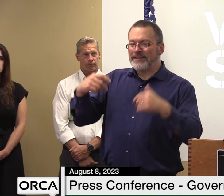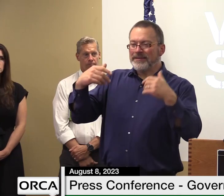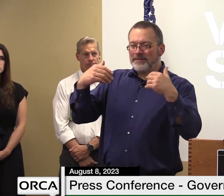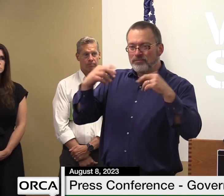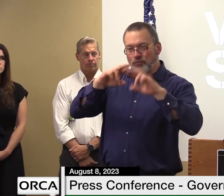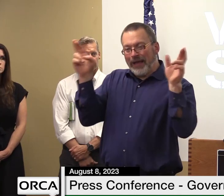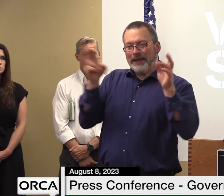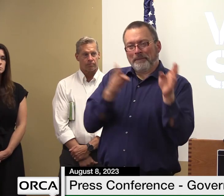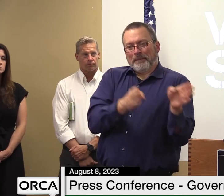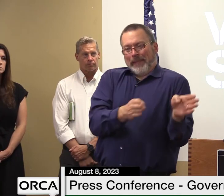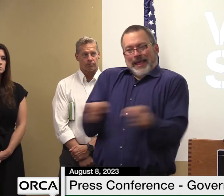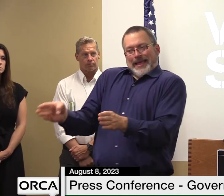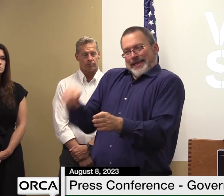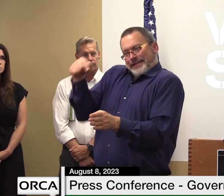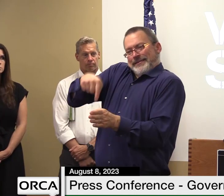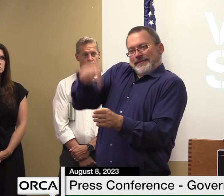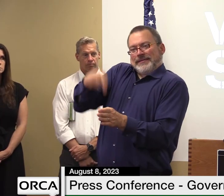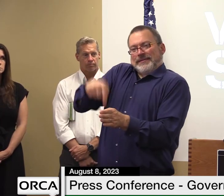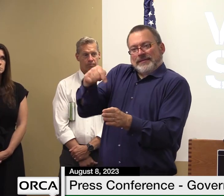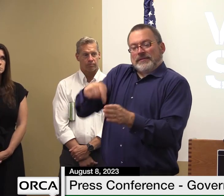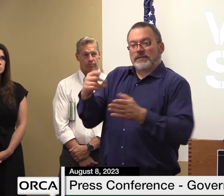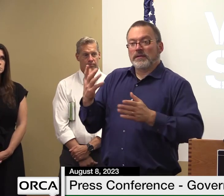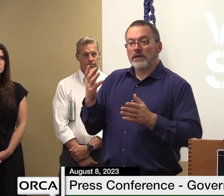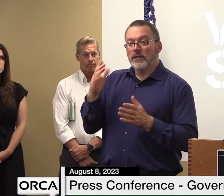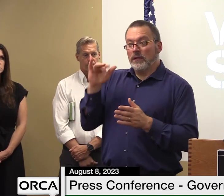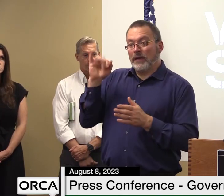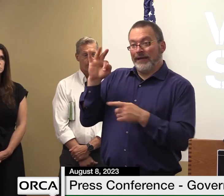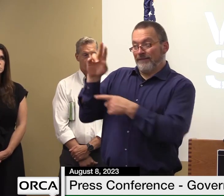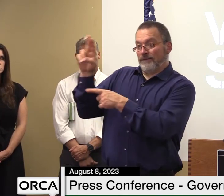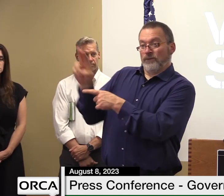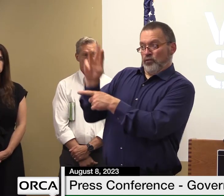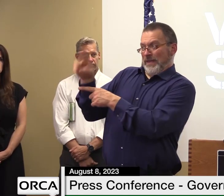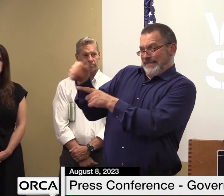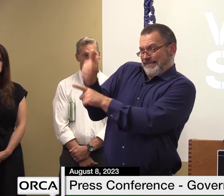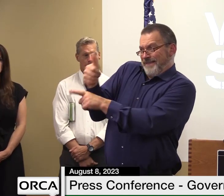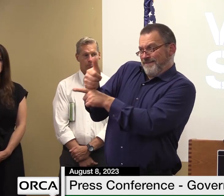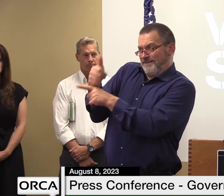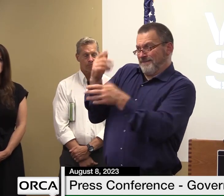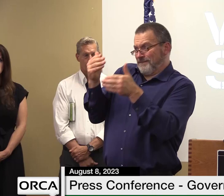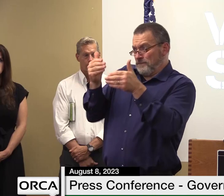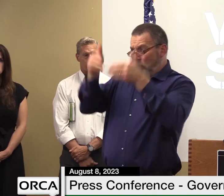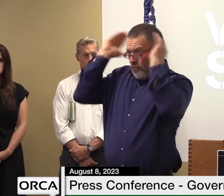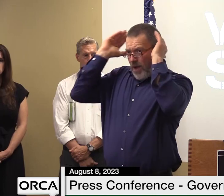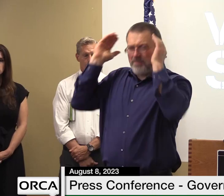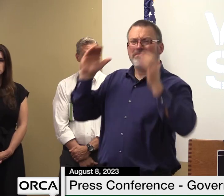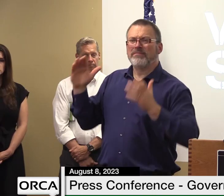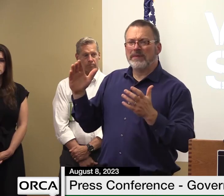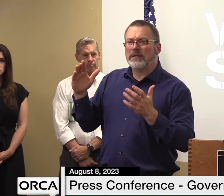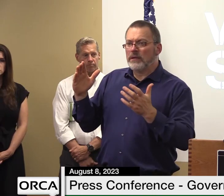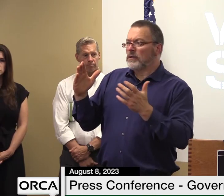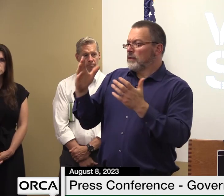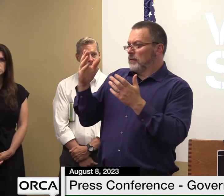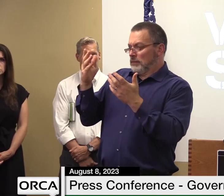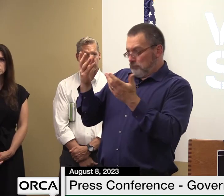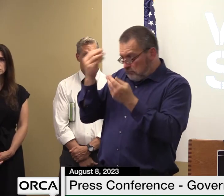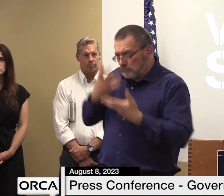so if they were inundated they weren't able to answer the calls which we didn't know